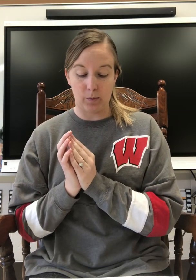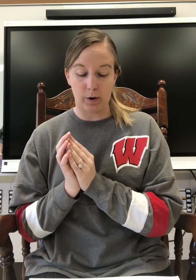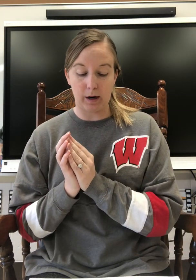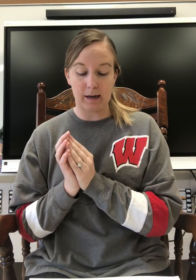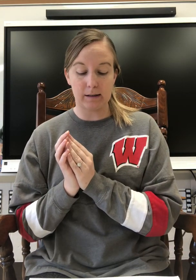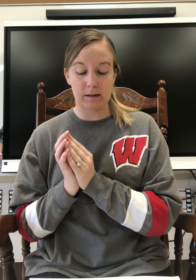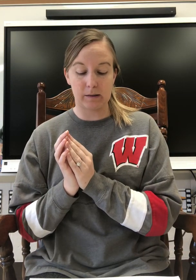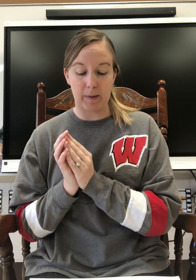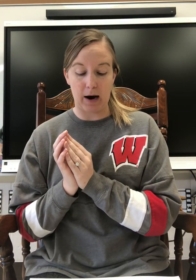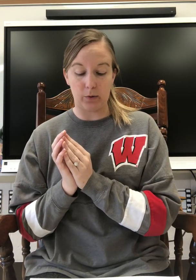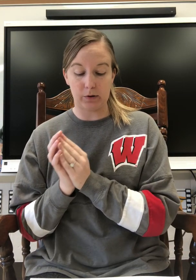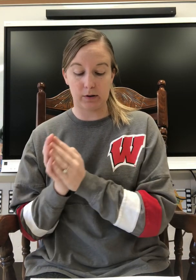word is spouse.